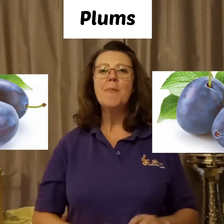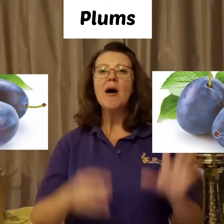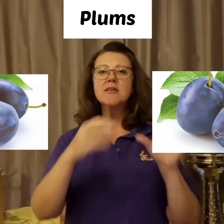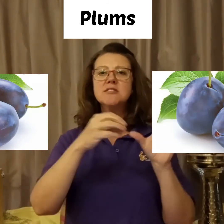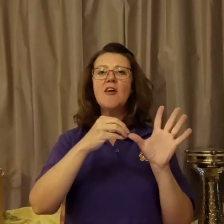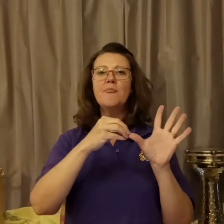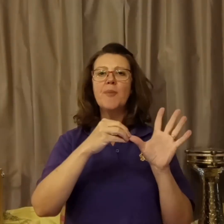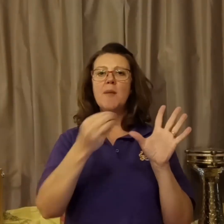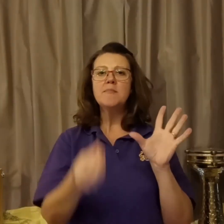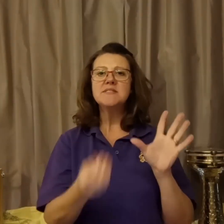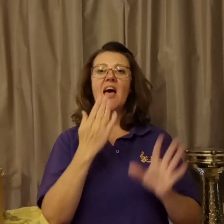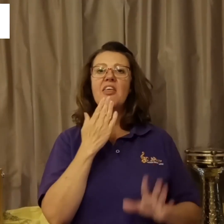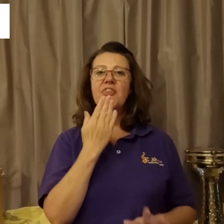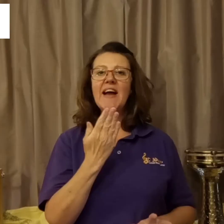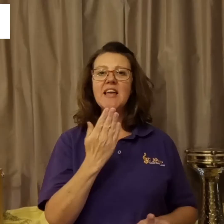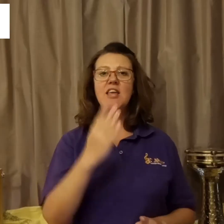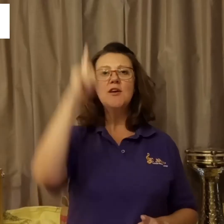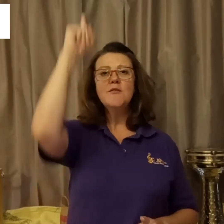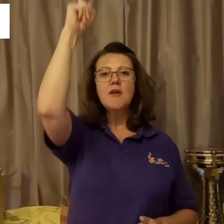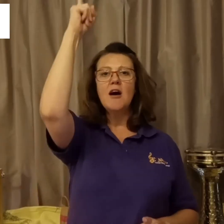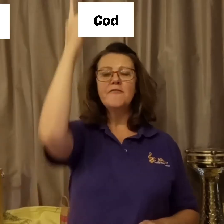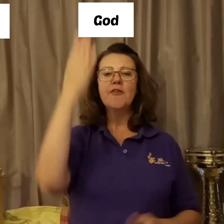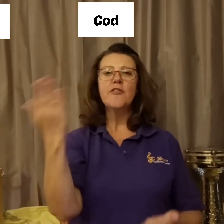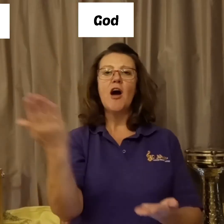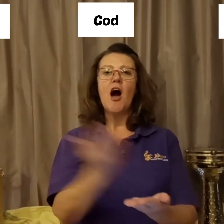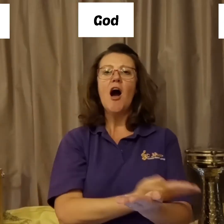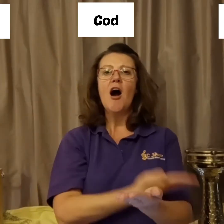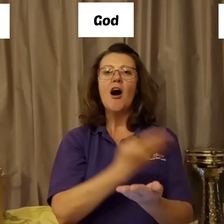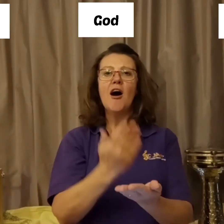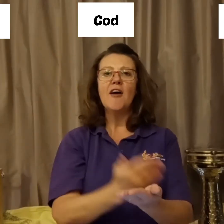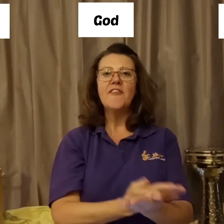box of plums, thank you God for the harvest.